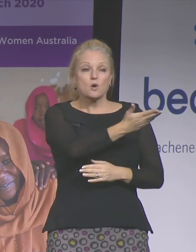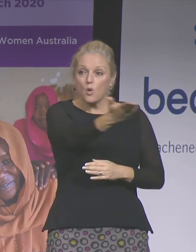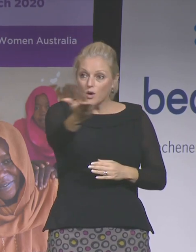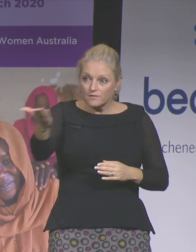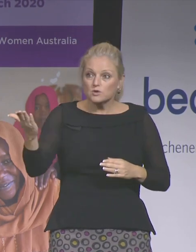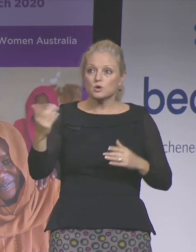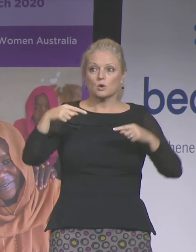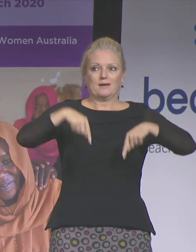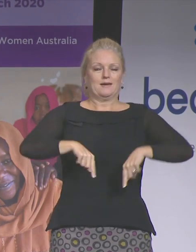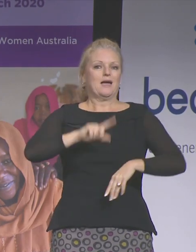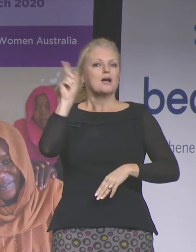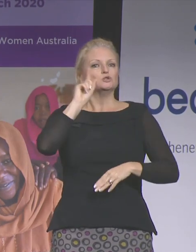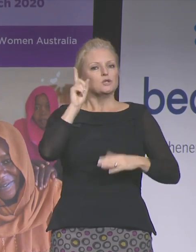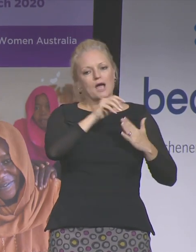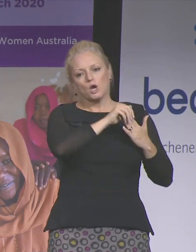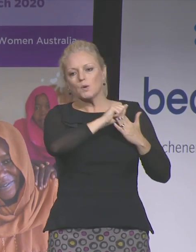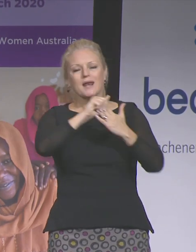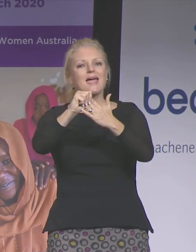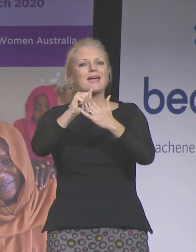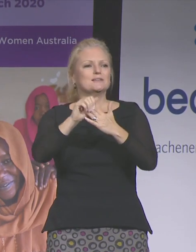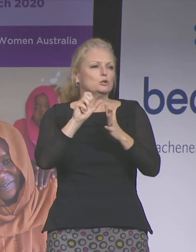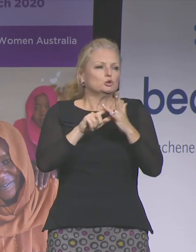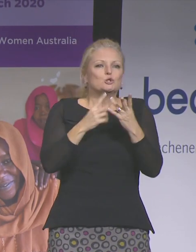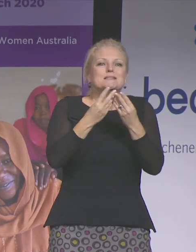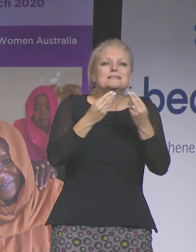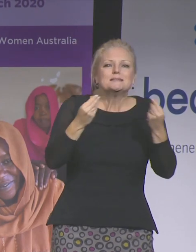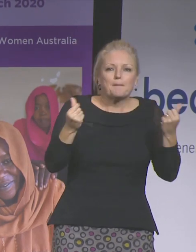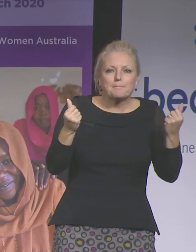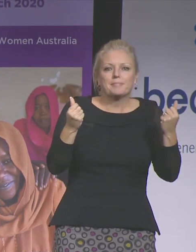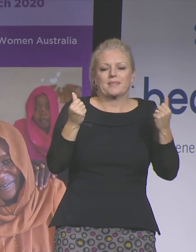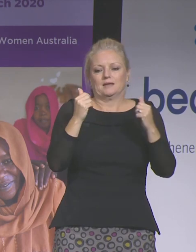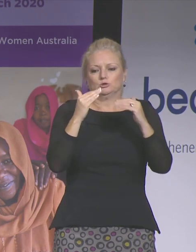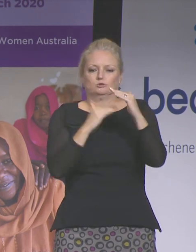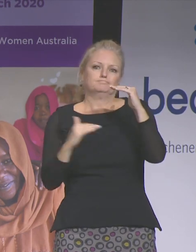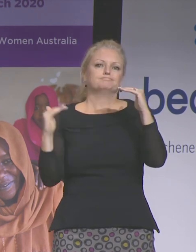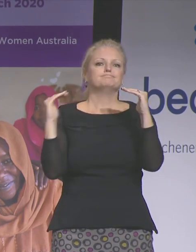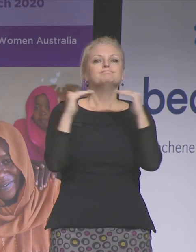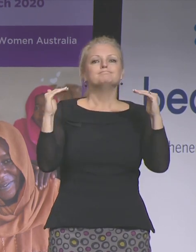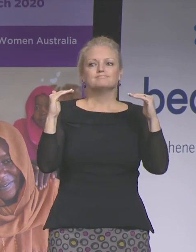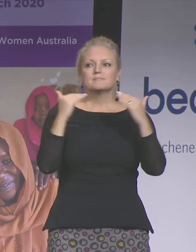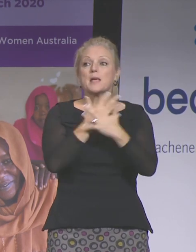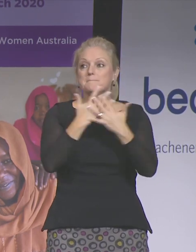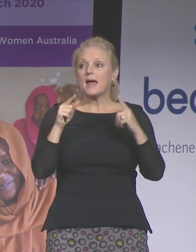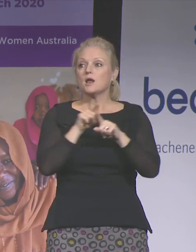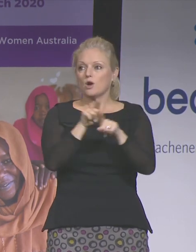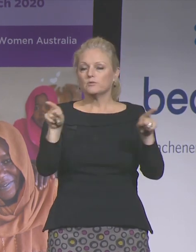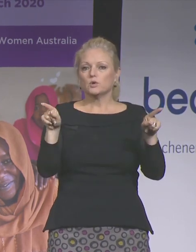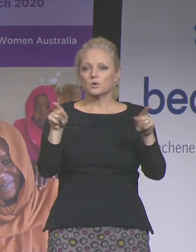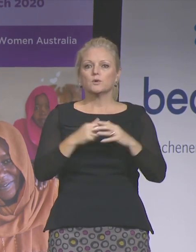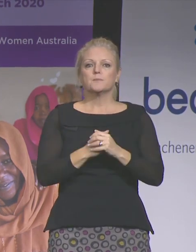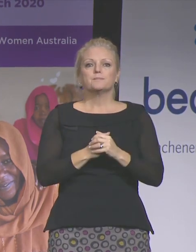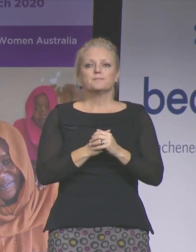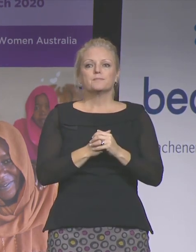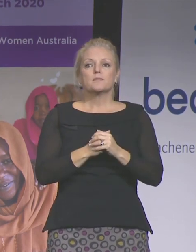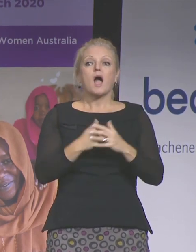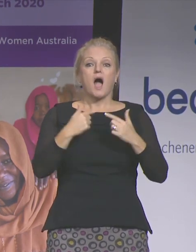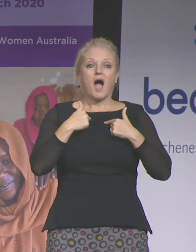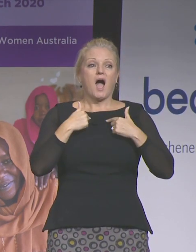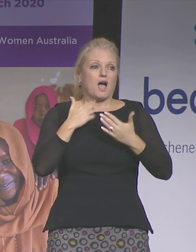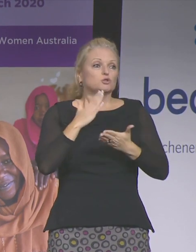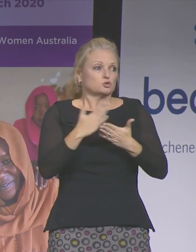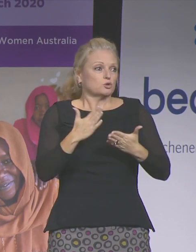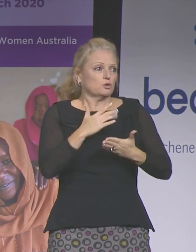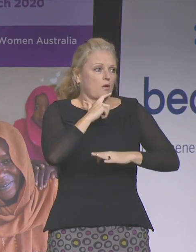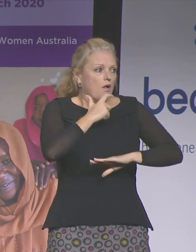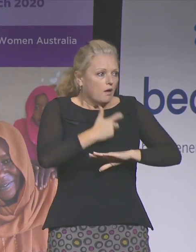of you who has gone above and beyond, and there are so many of you. I stand in awe of what you